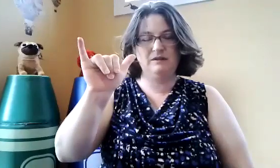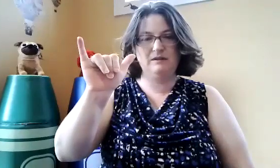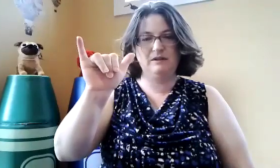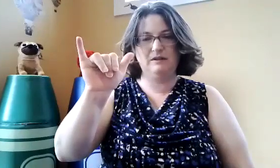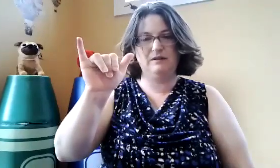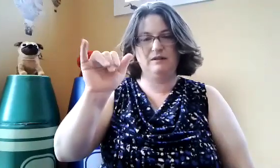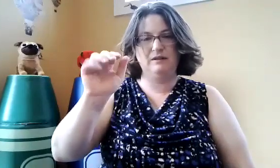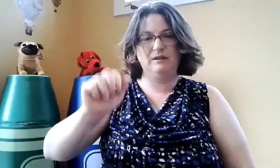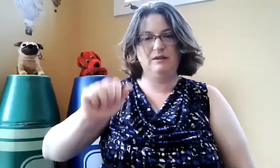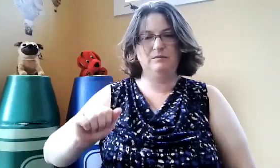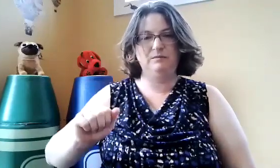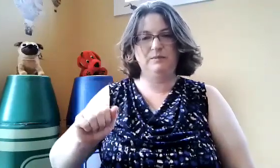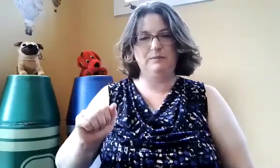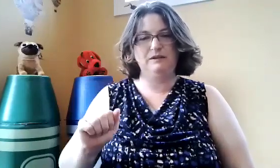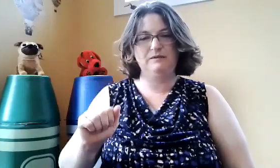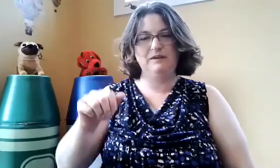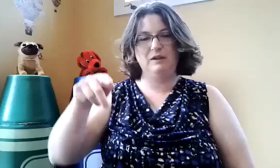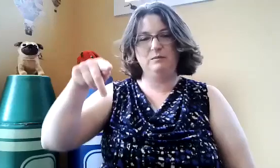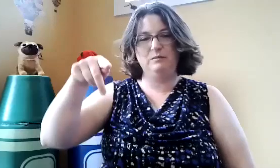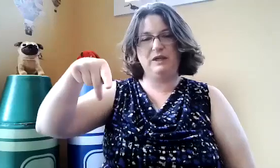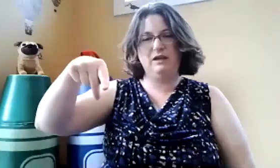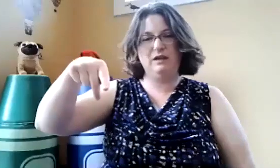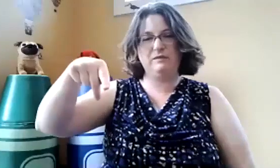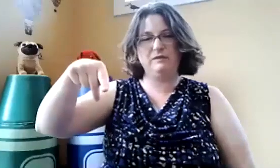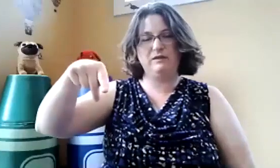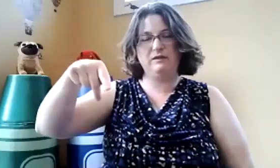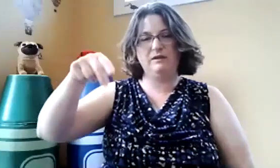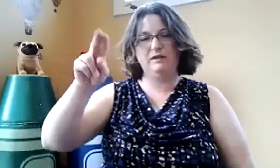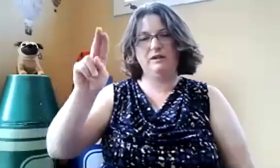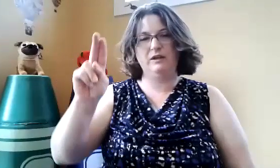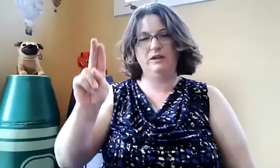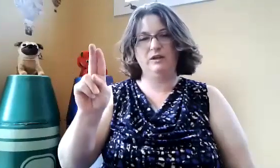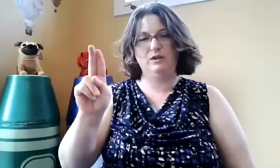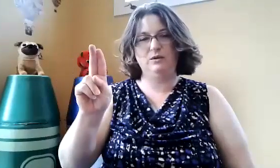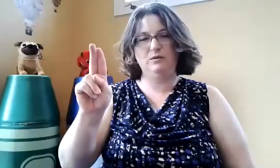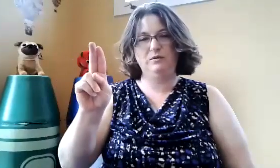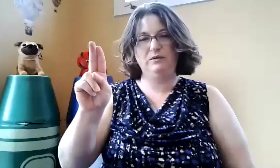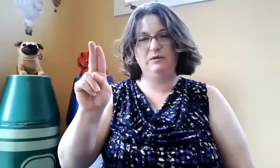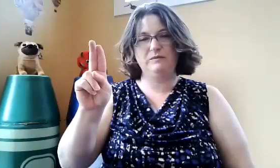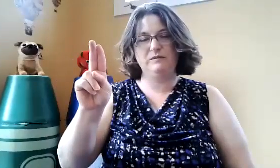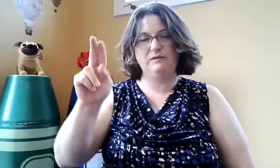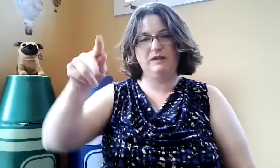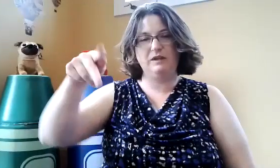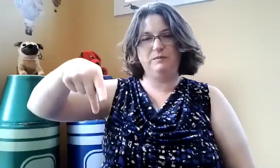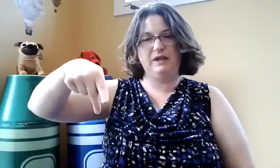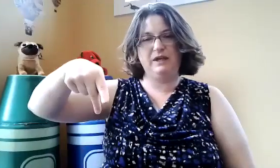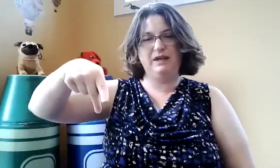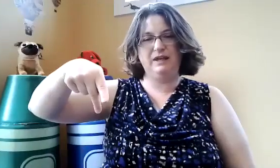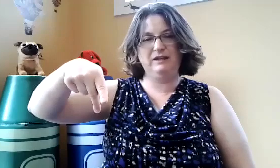Puppy. P, U, P, P,